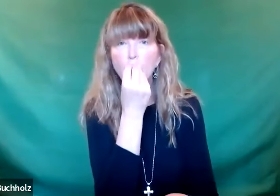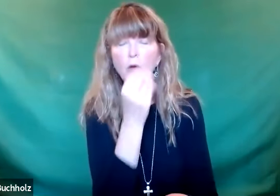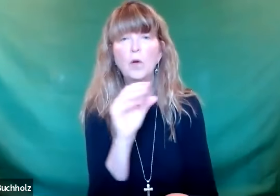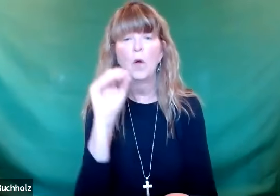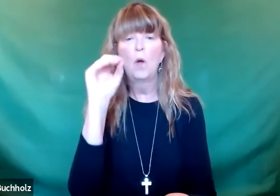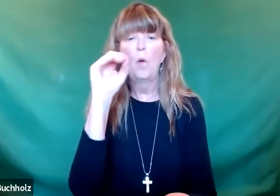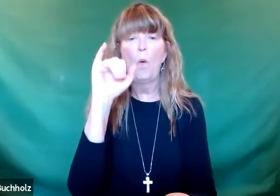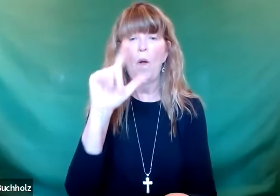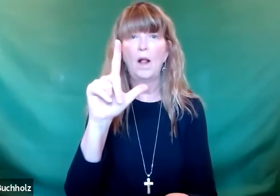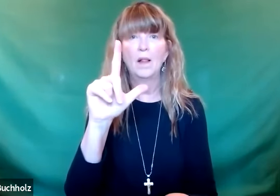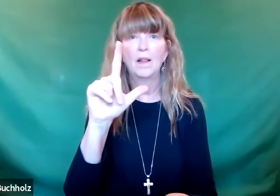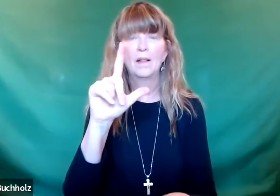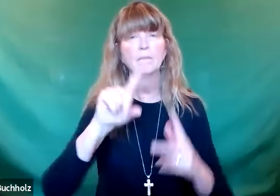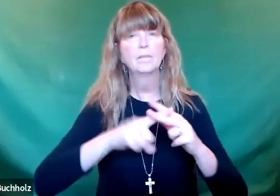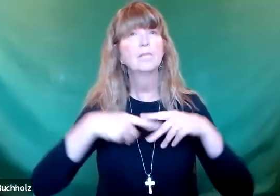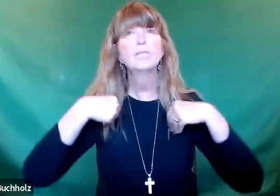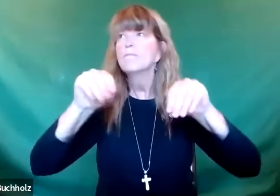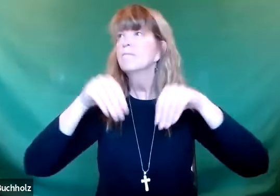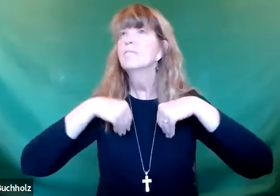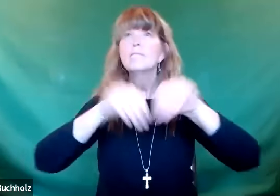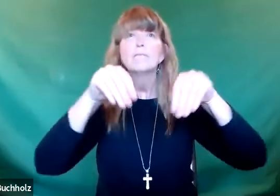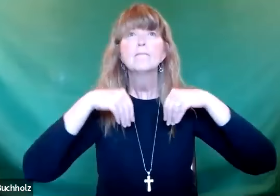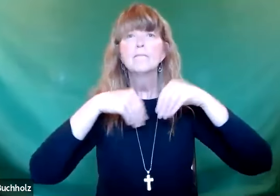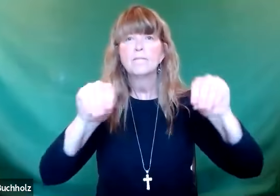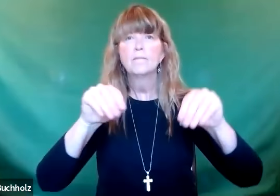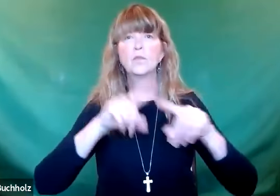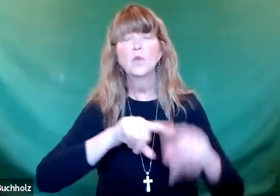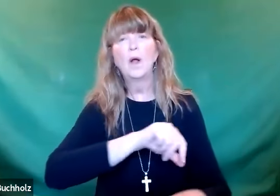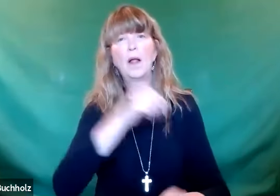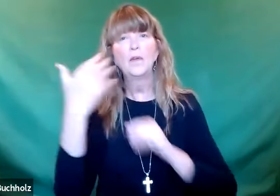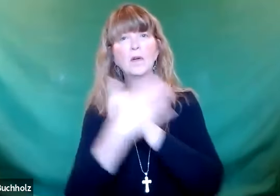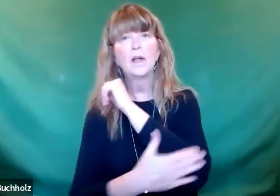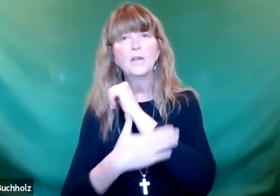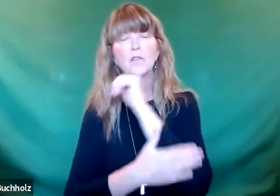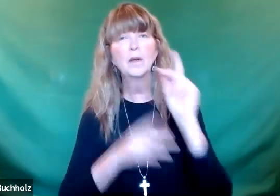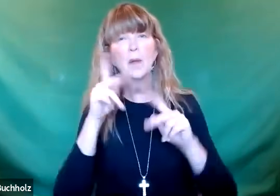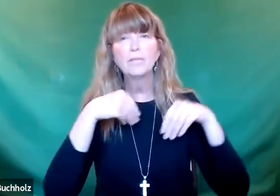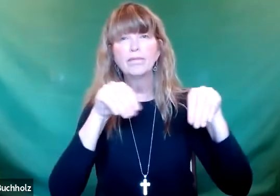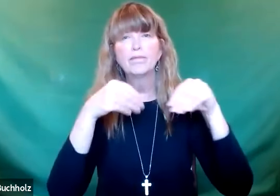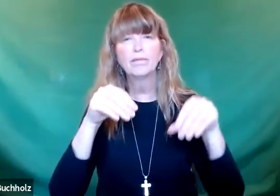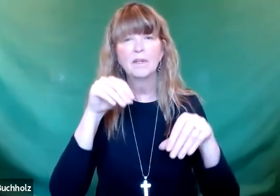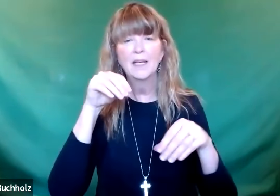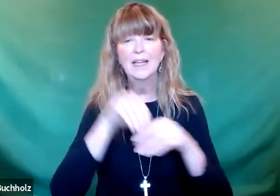for dye, for food, for oil, and they began to be sold to other countries